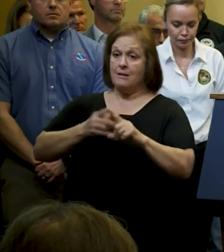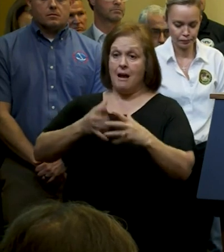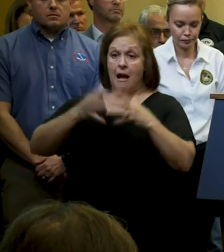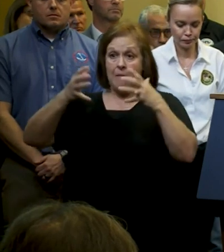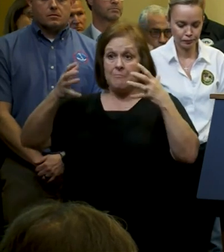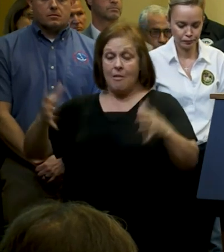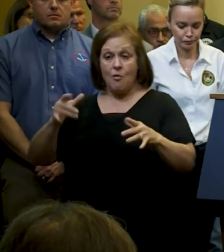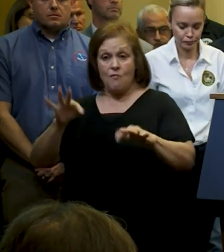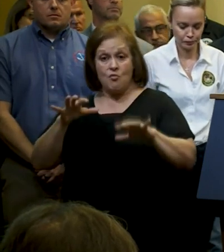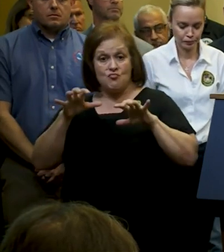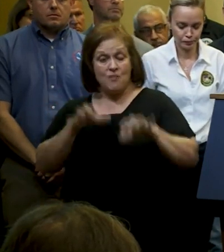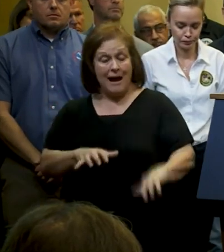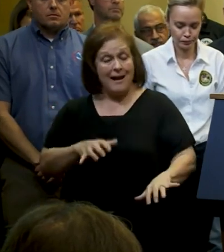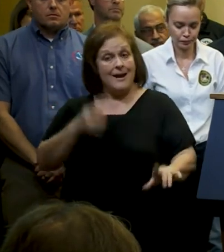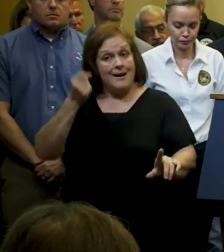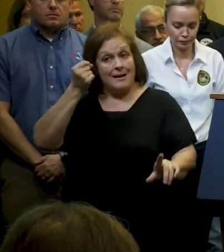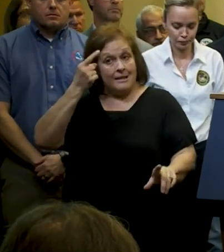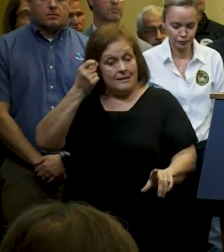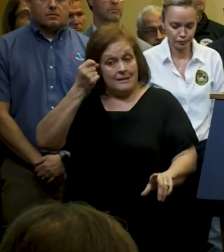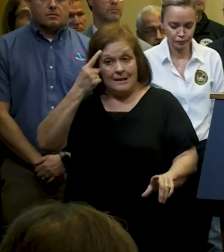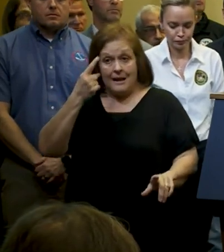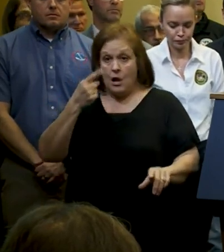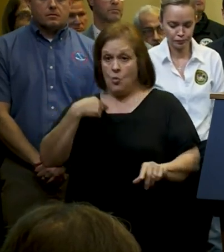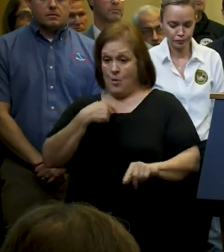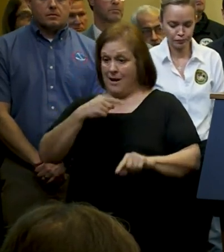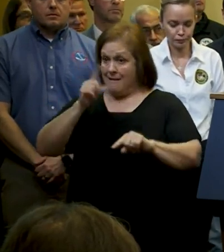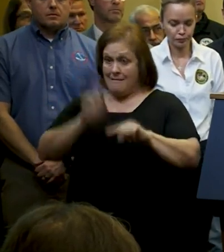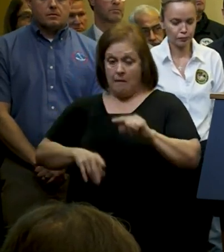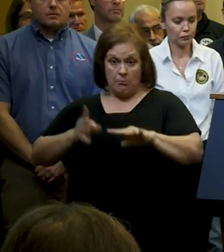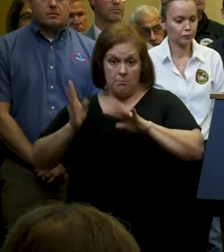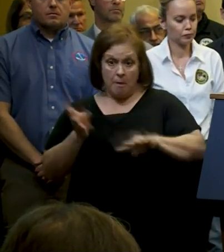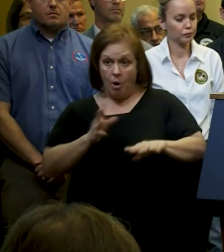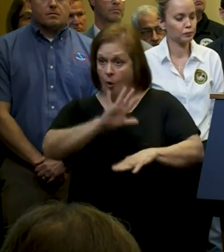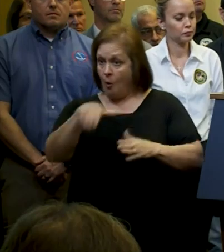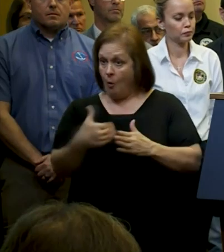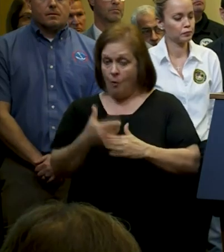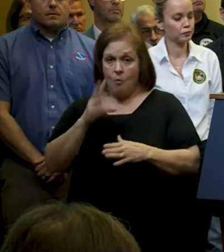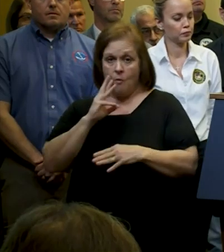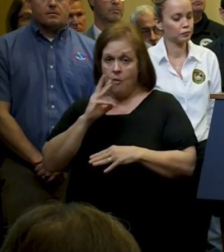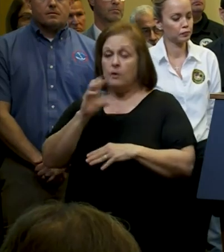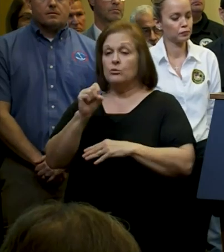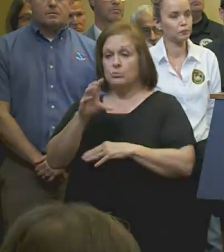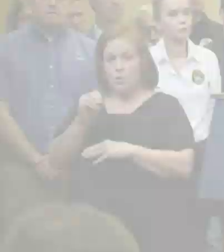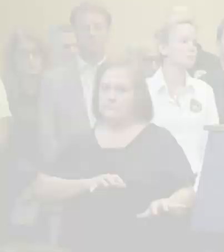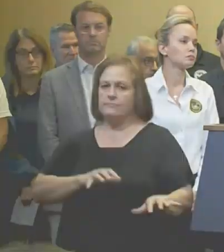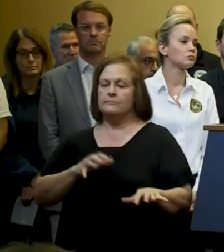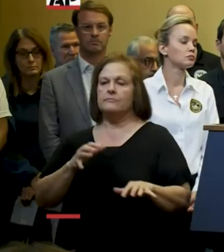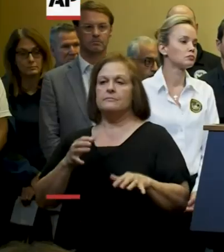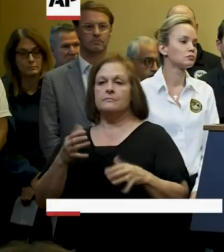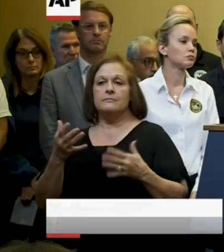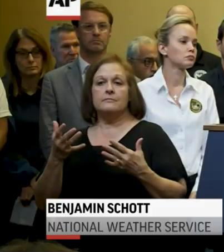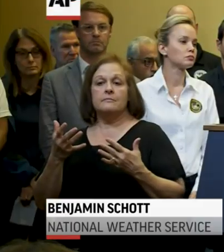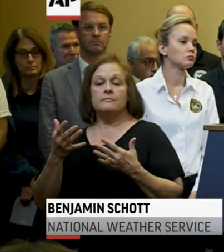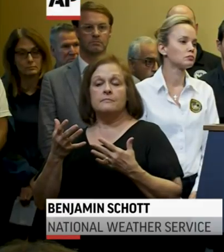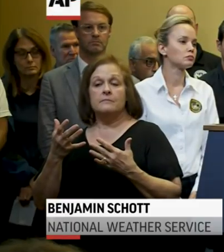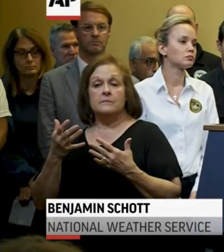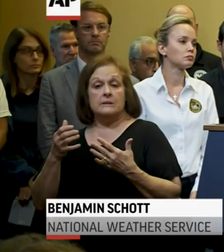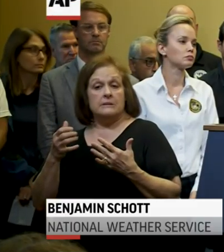of New Orleans. We need you to understand this and again, be prepared to shelter in place. This could be